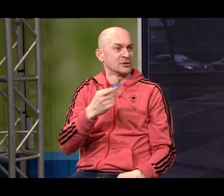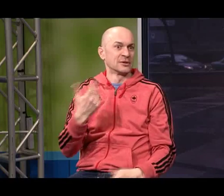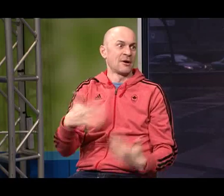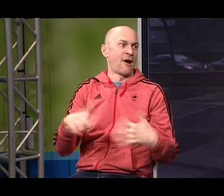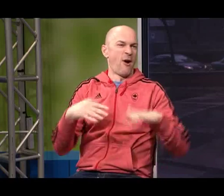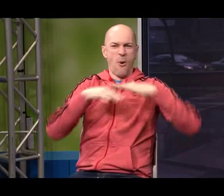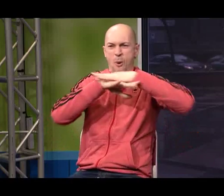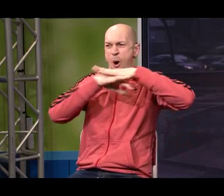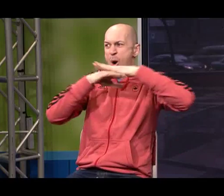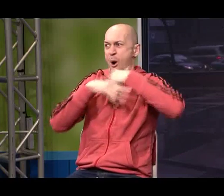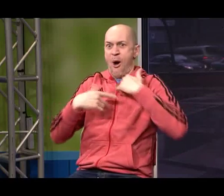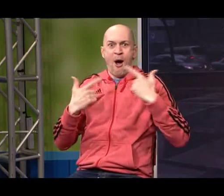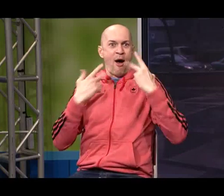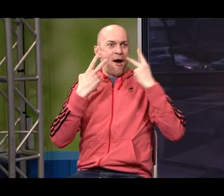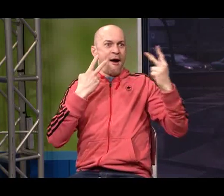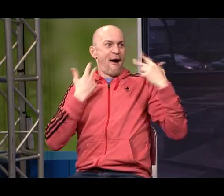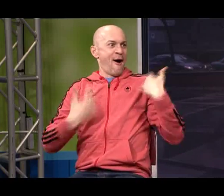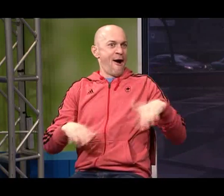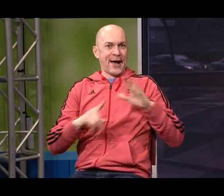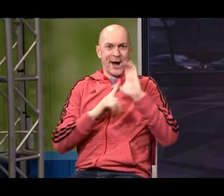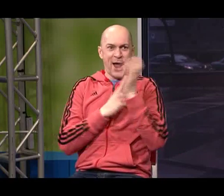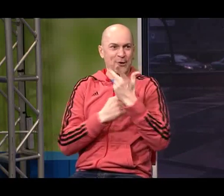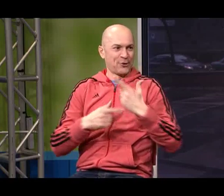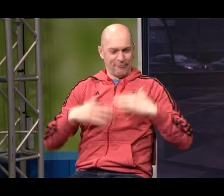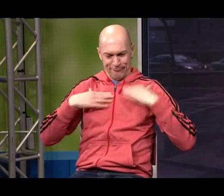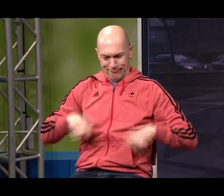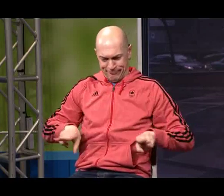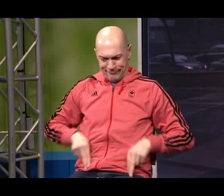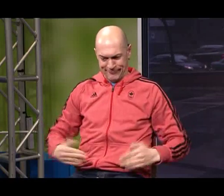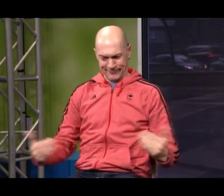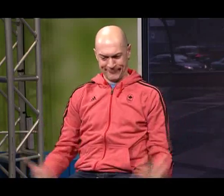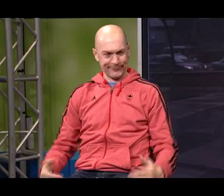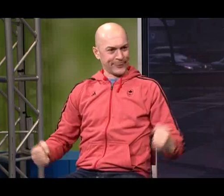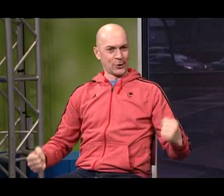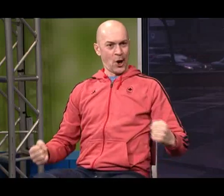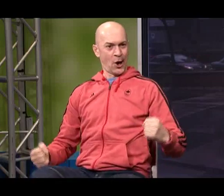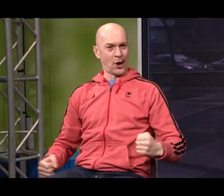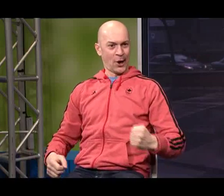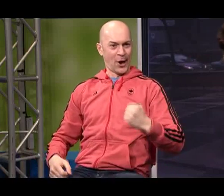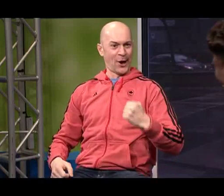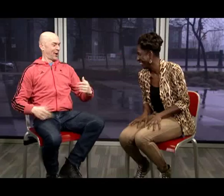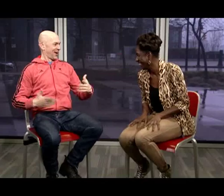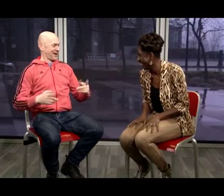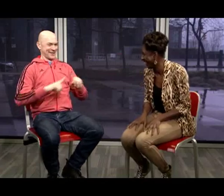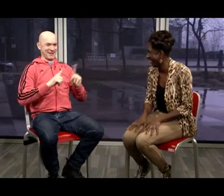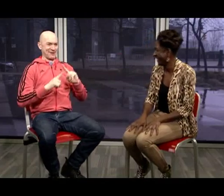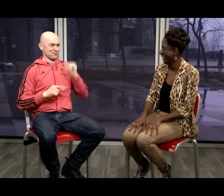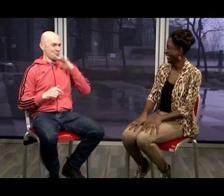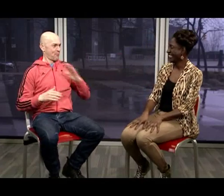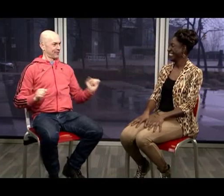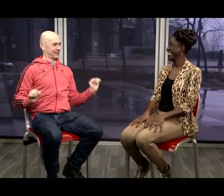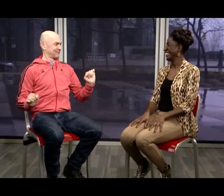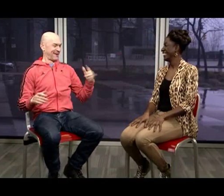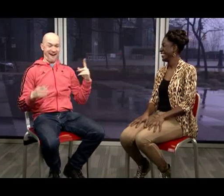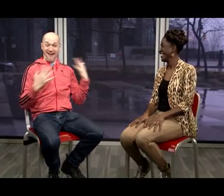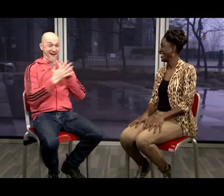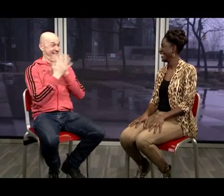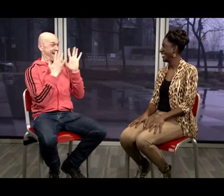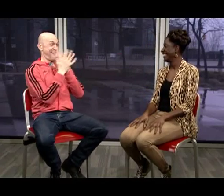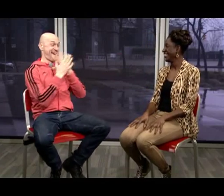And I was in Munich at that time And there was just crowds and crowds of people And people were dressed in their cultural, traditional clothing And dancing